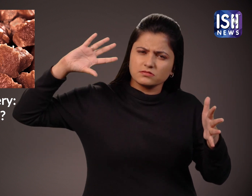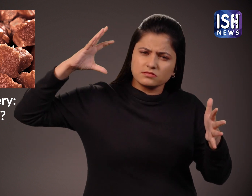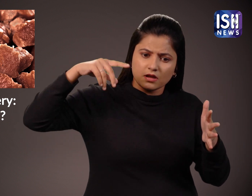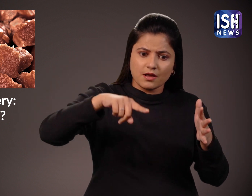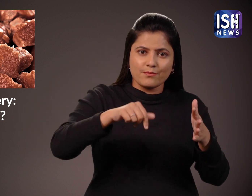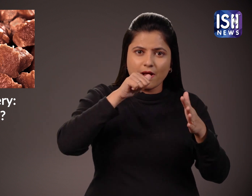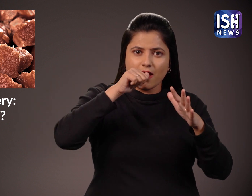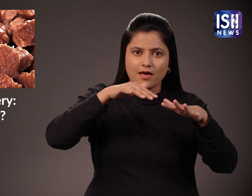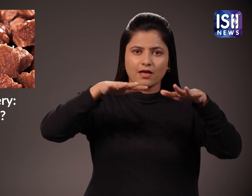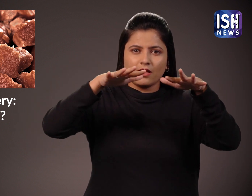sugar.